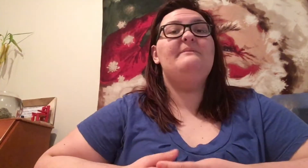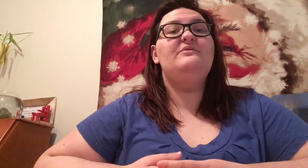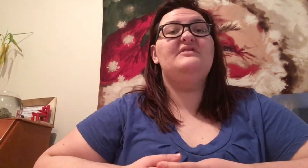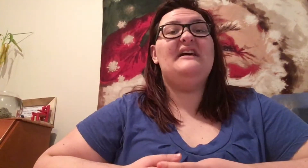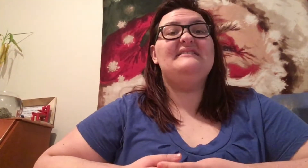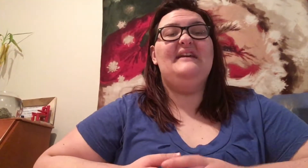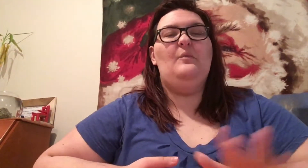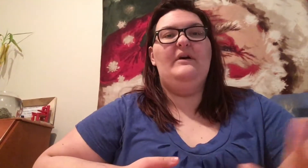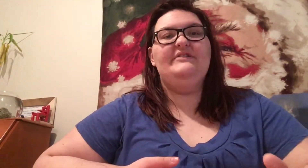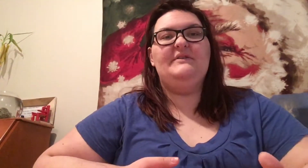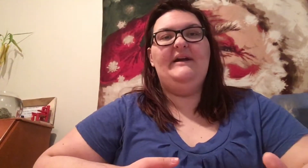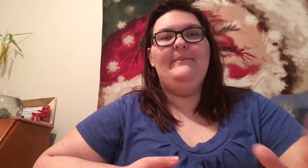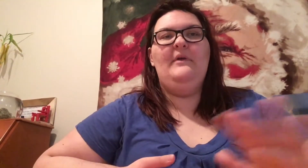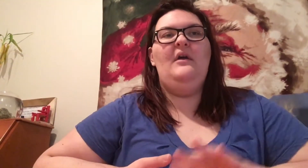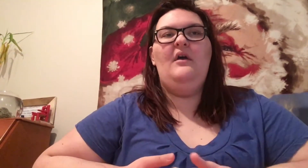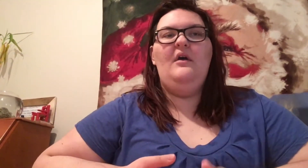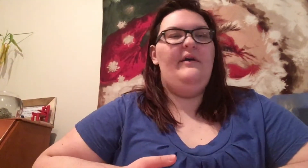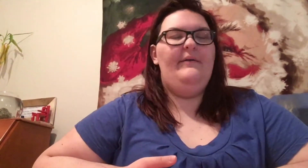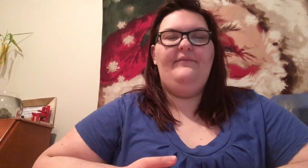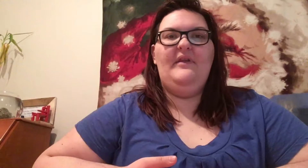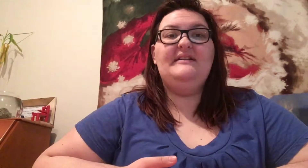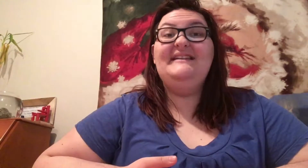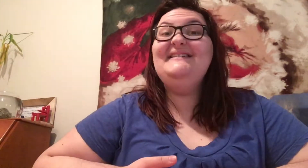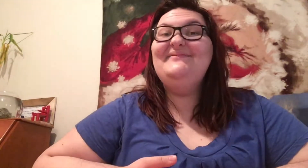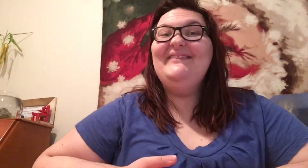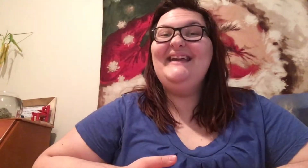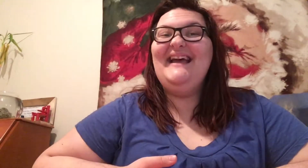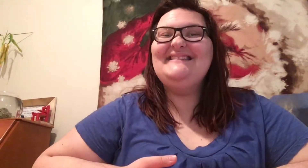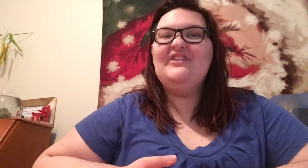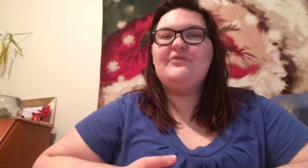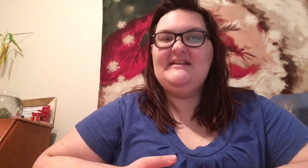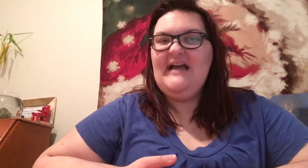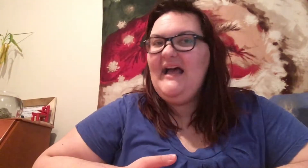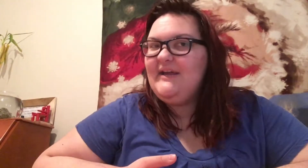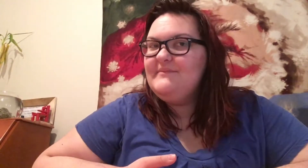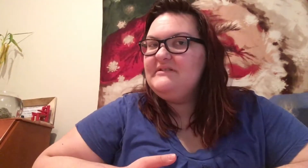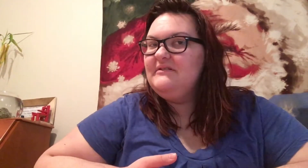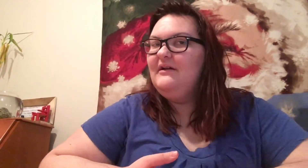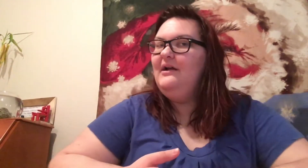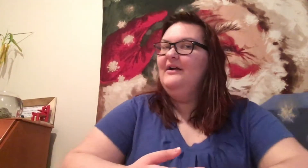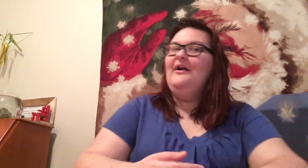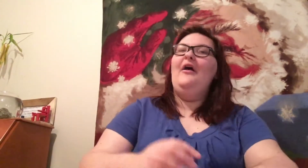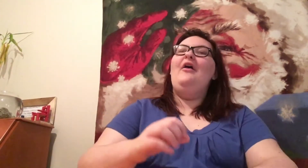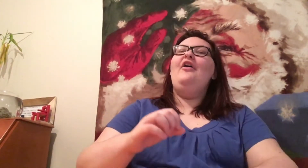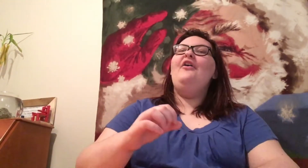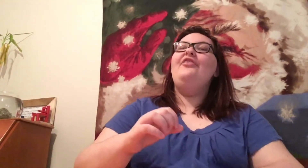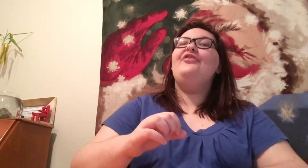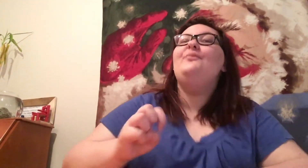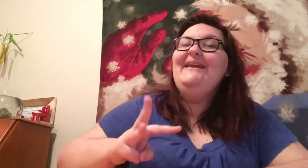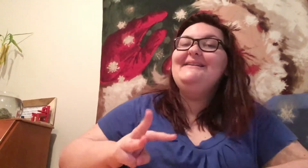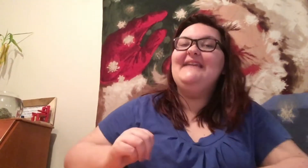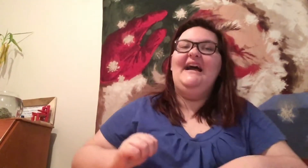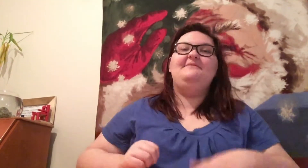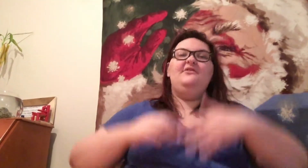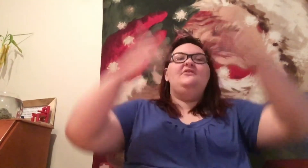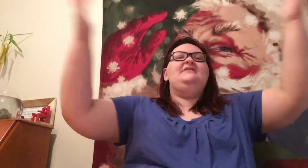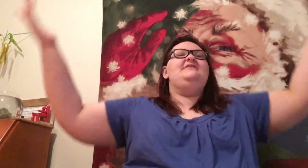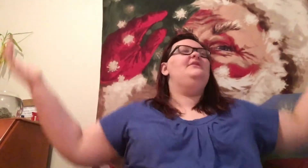people just ask that once, right? Not him. He asked it three times. Three times. Three this is your